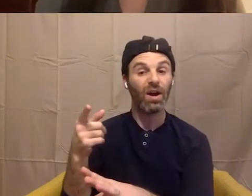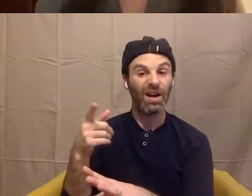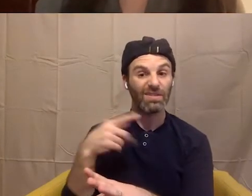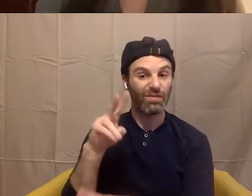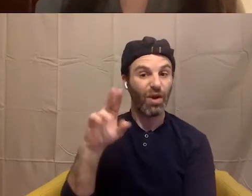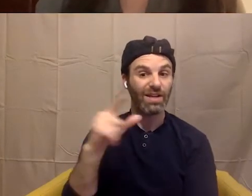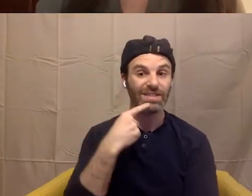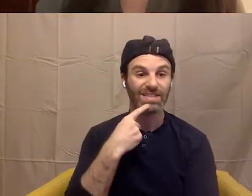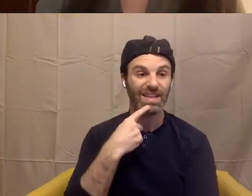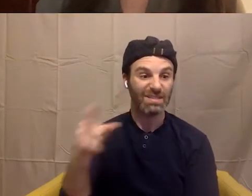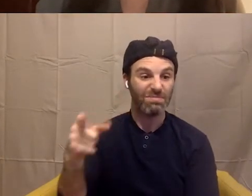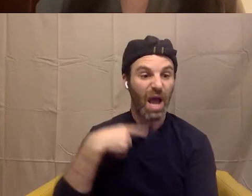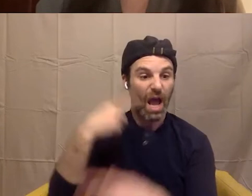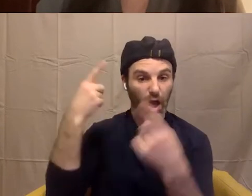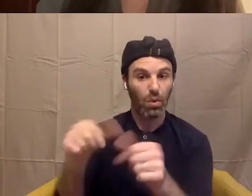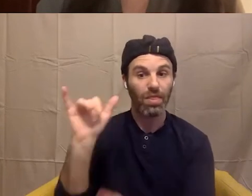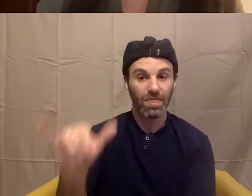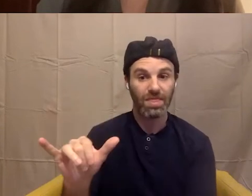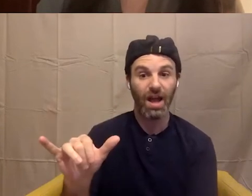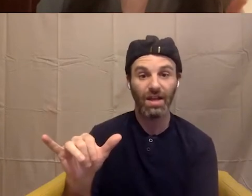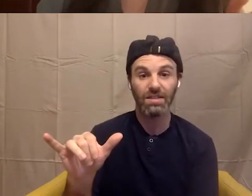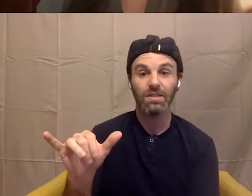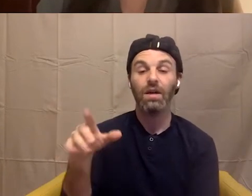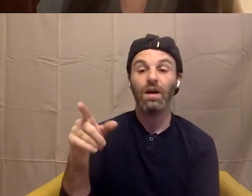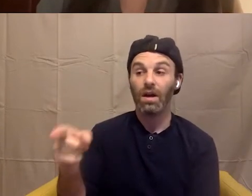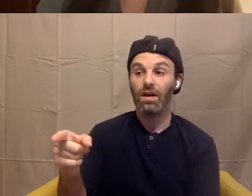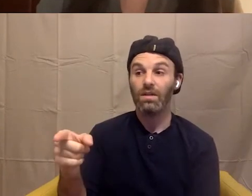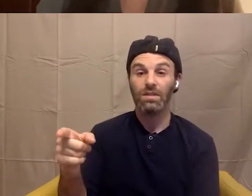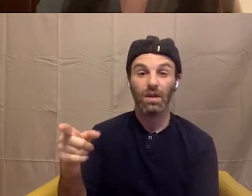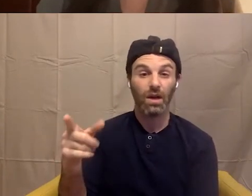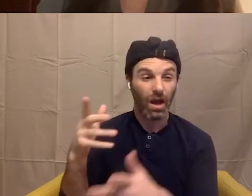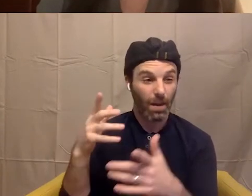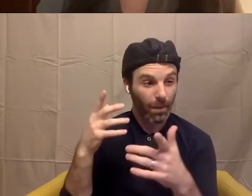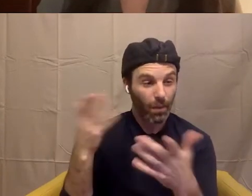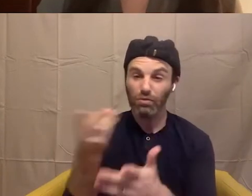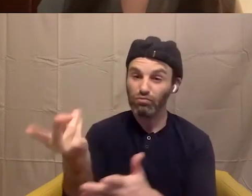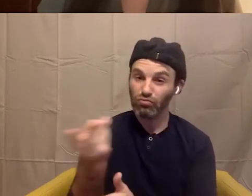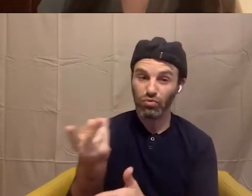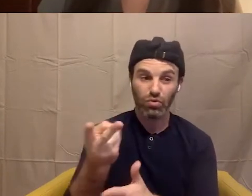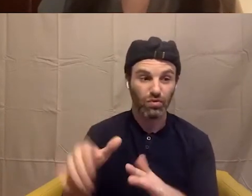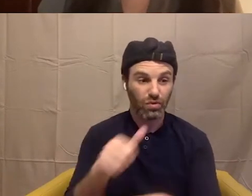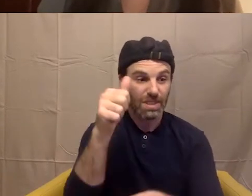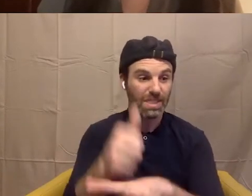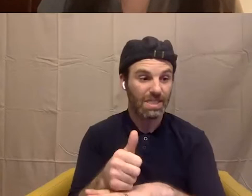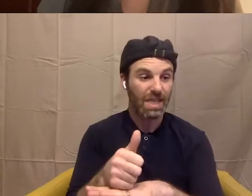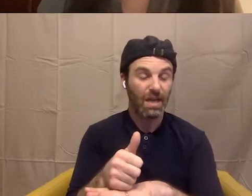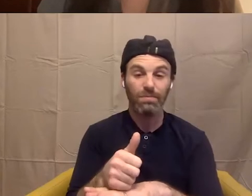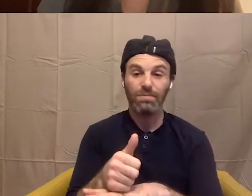appreciate that so much of what you both talk about is really setting up about setting up the space, setting up a space